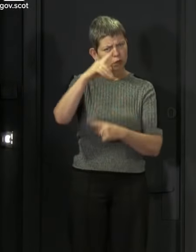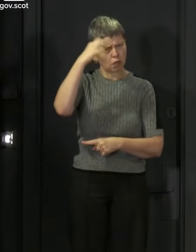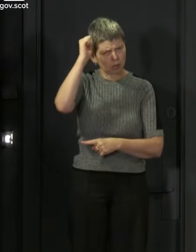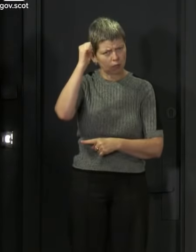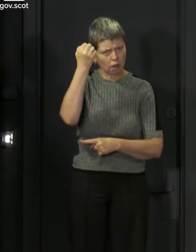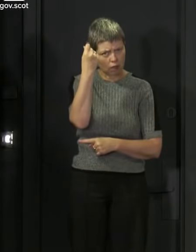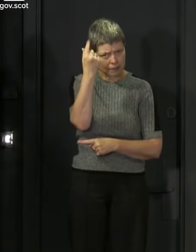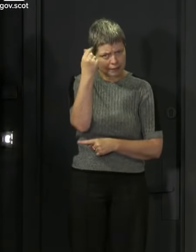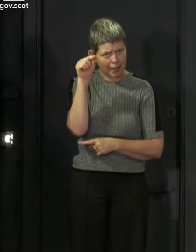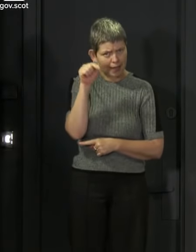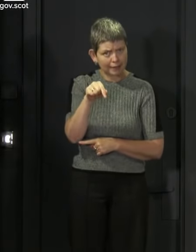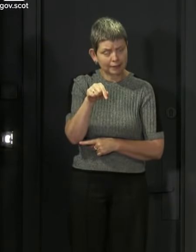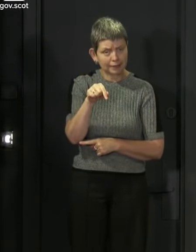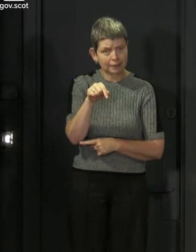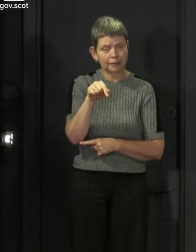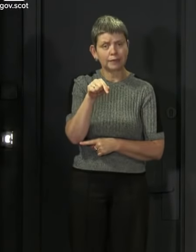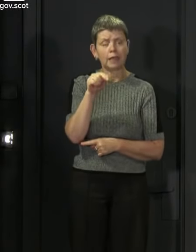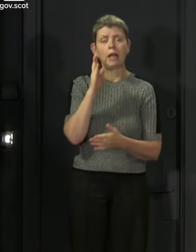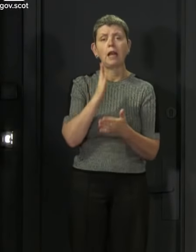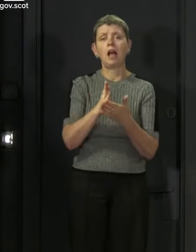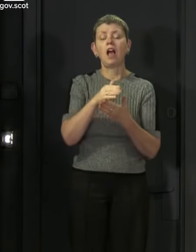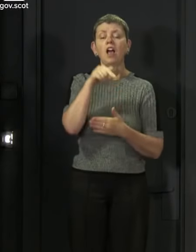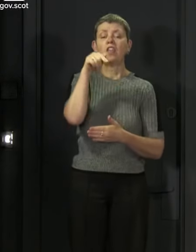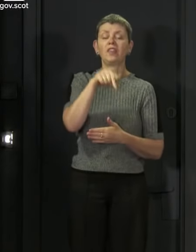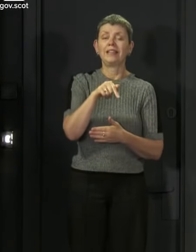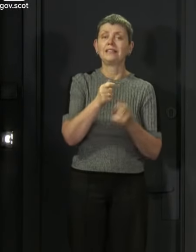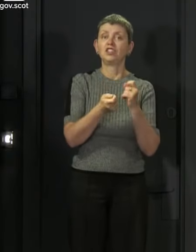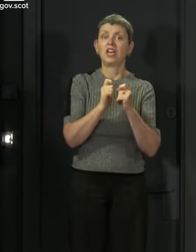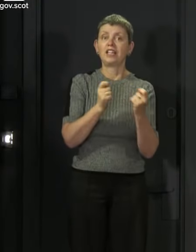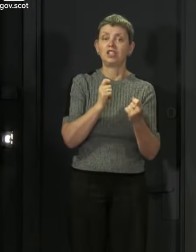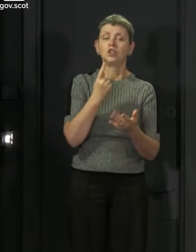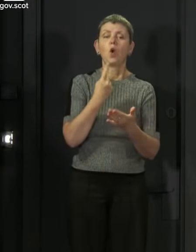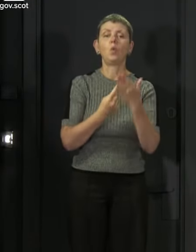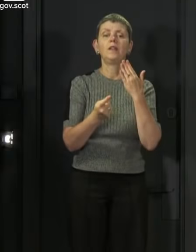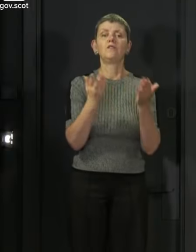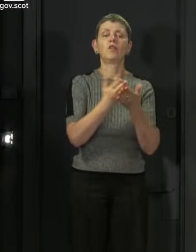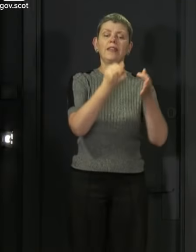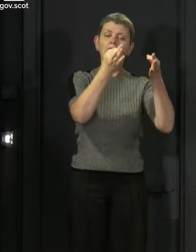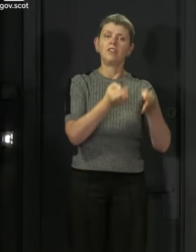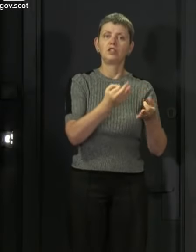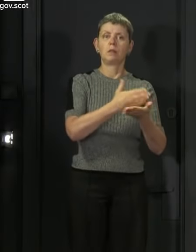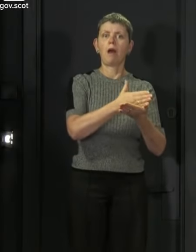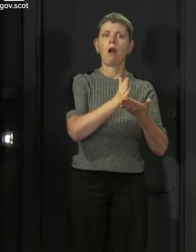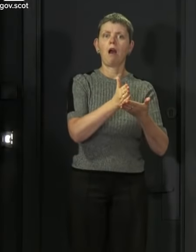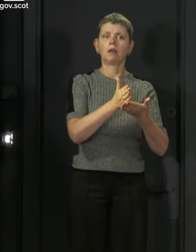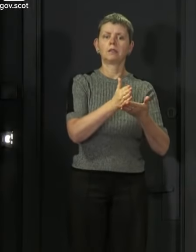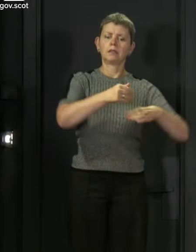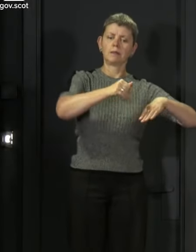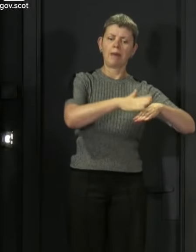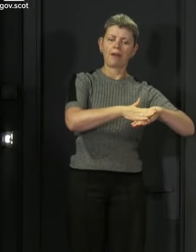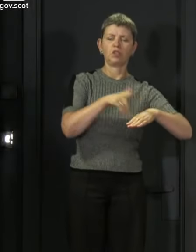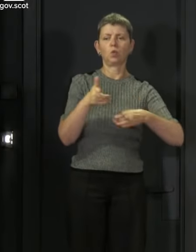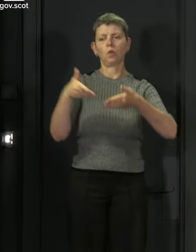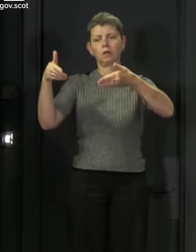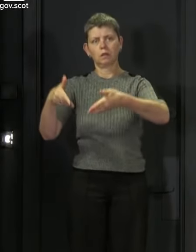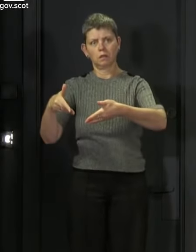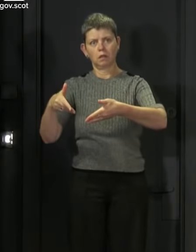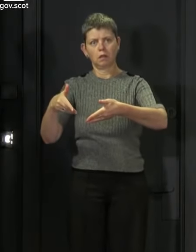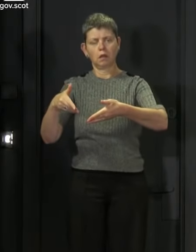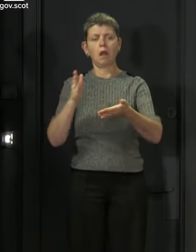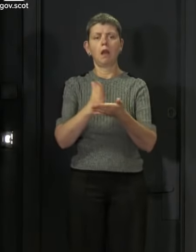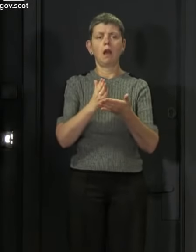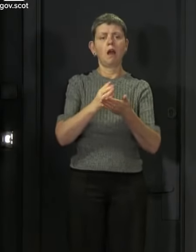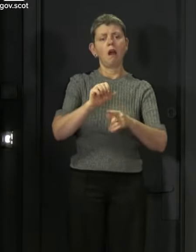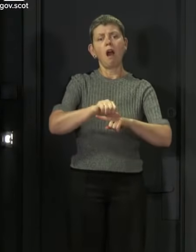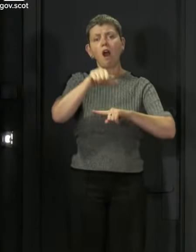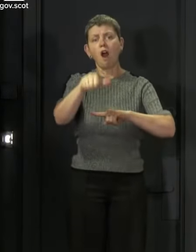these changes apply only to services and ceremonies. Other gatherings associated with them, such as wedding receptions or